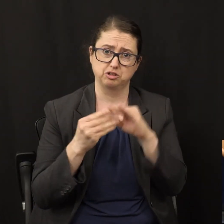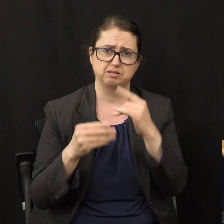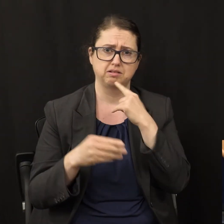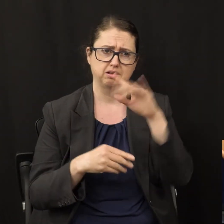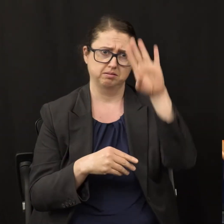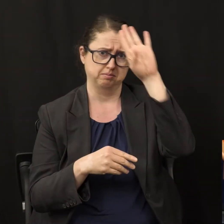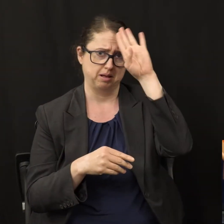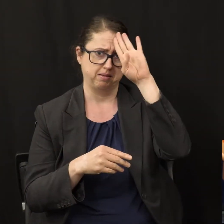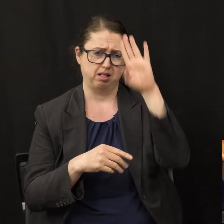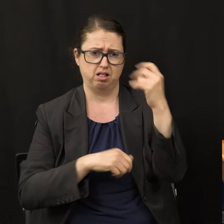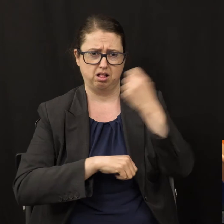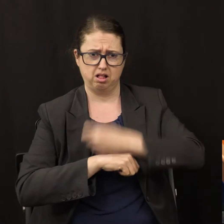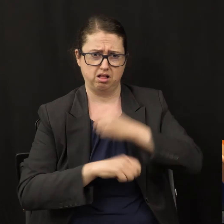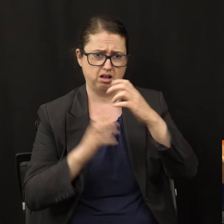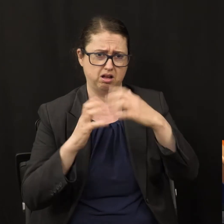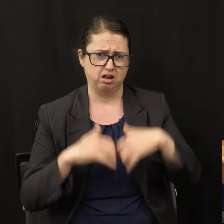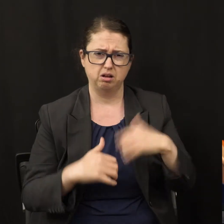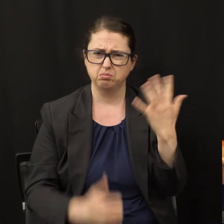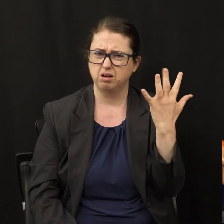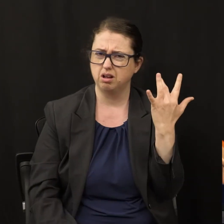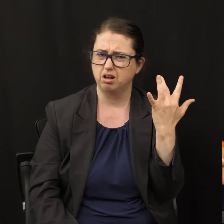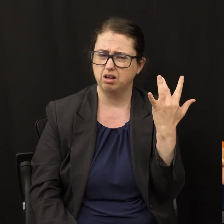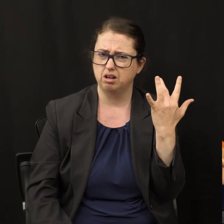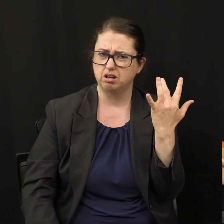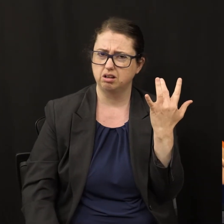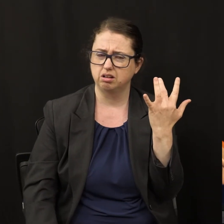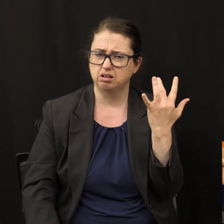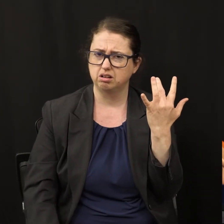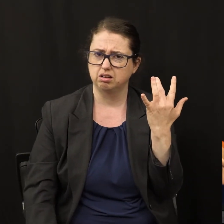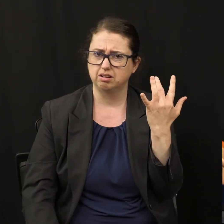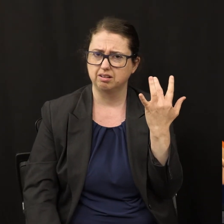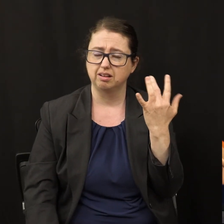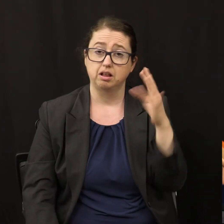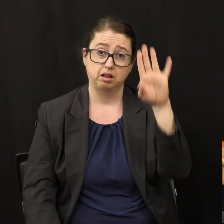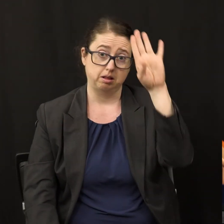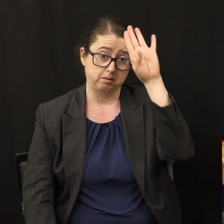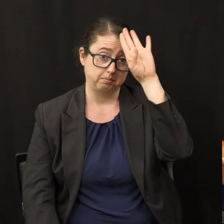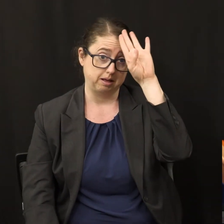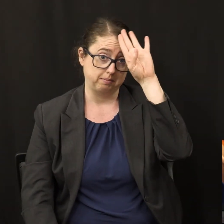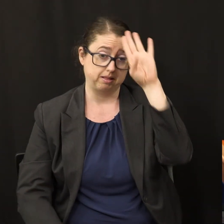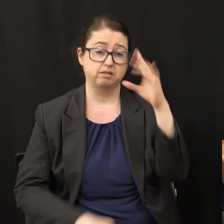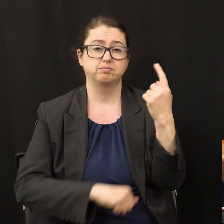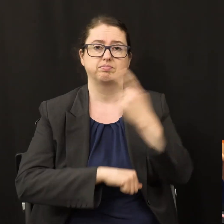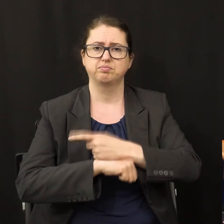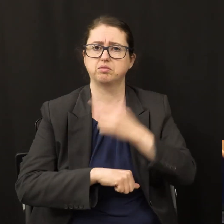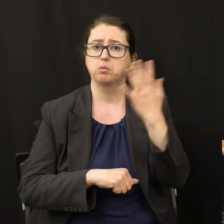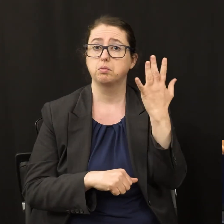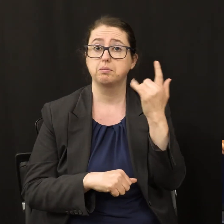Why has Babylon fallen? Babylon has fallen because it rejected the first angel's message.